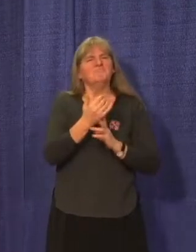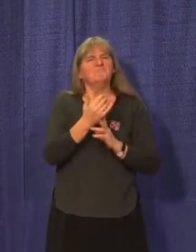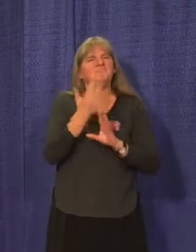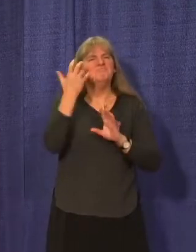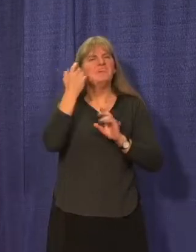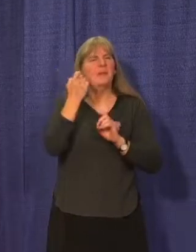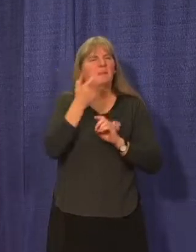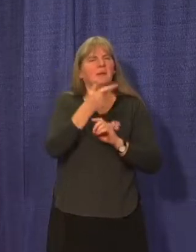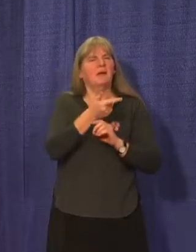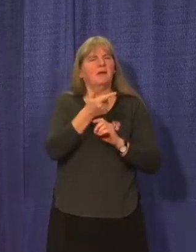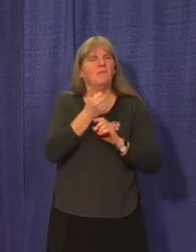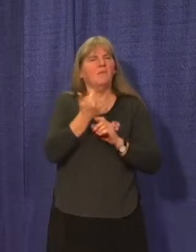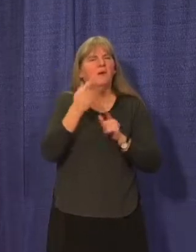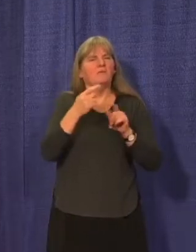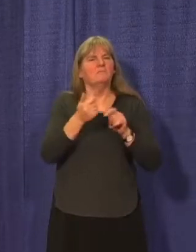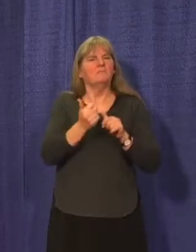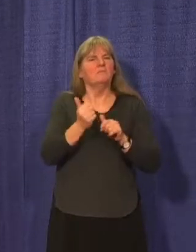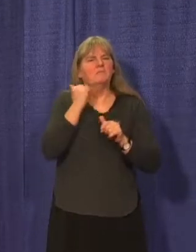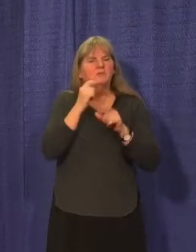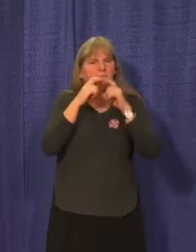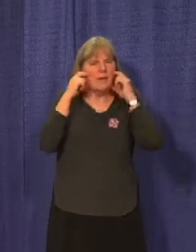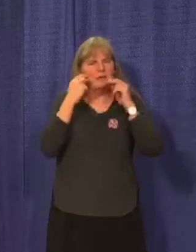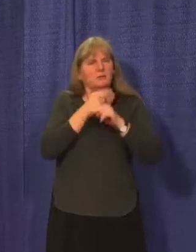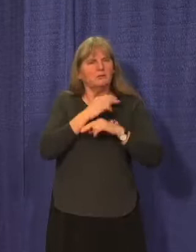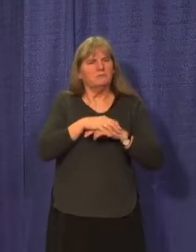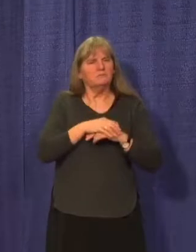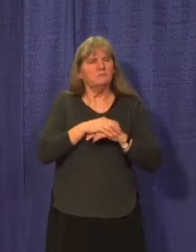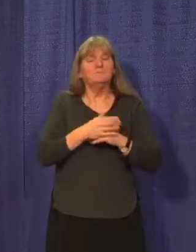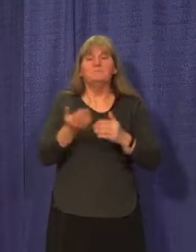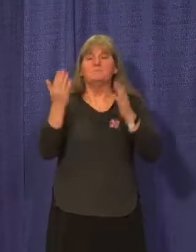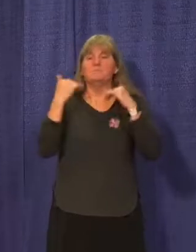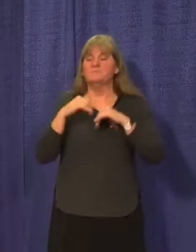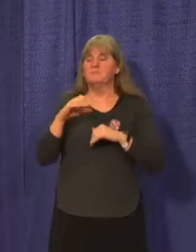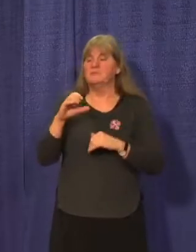Thank you. We'll move to the... CBC.